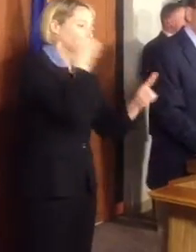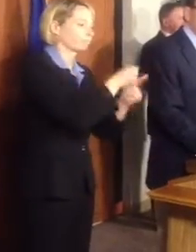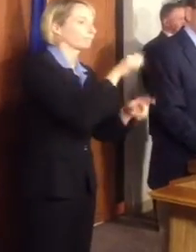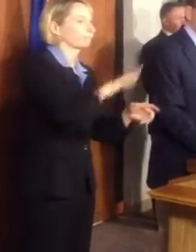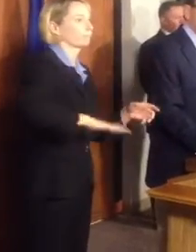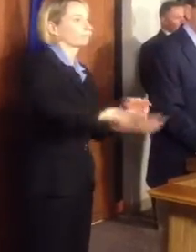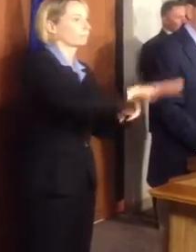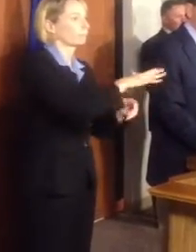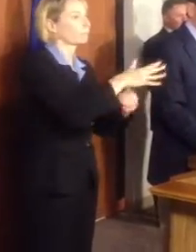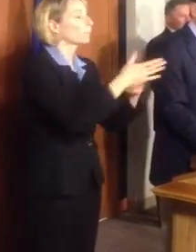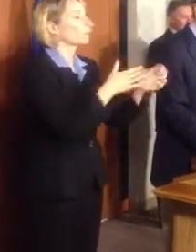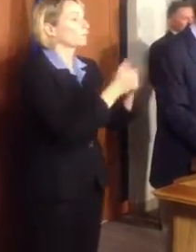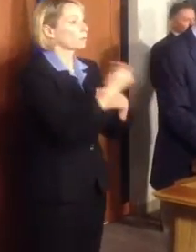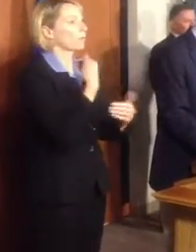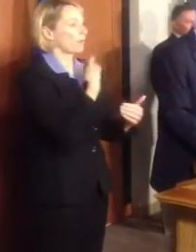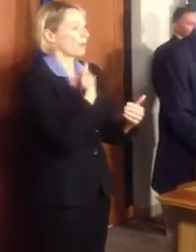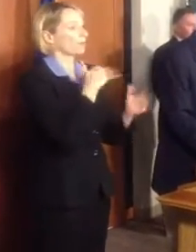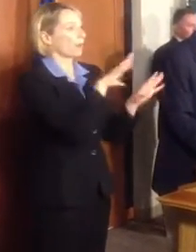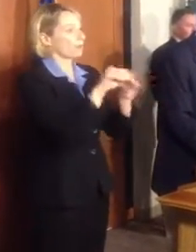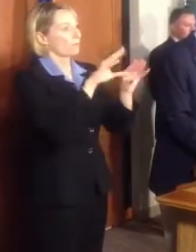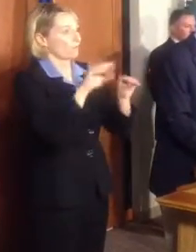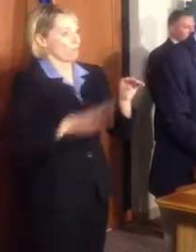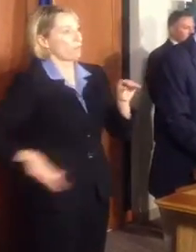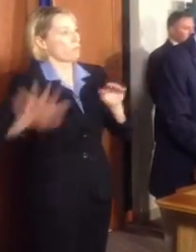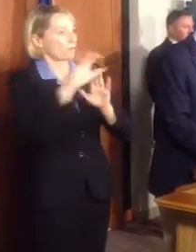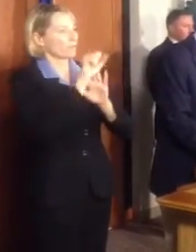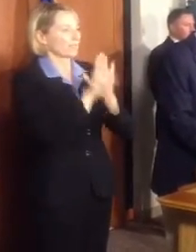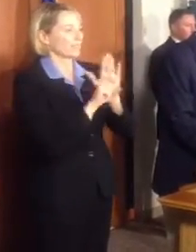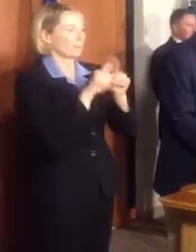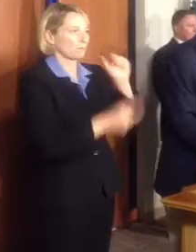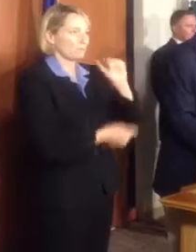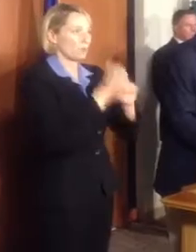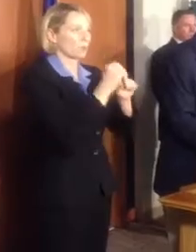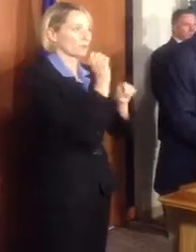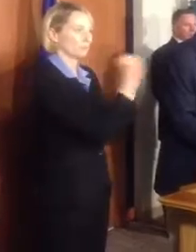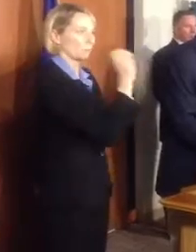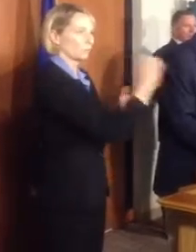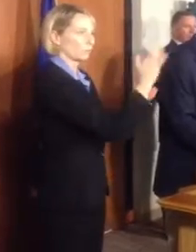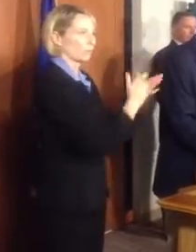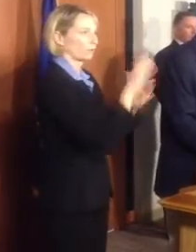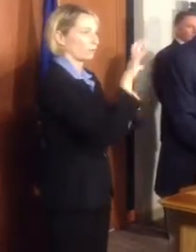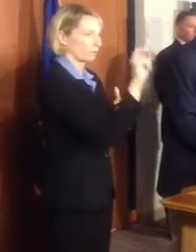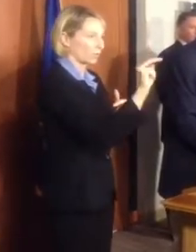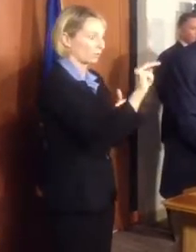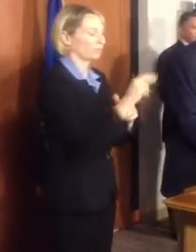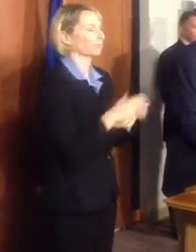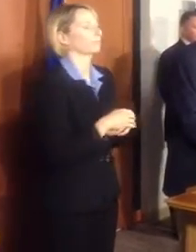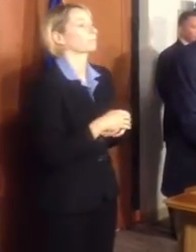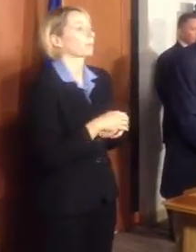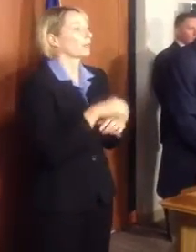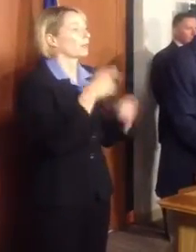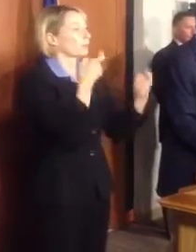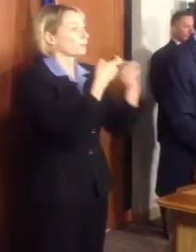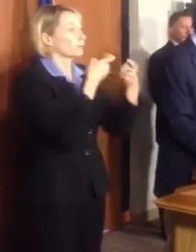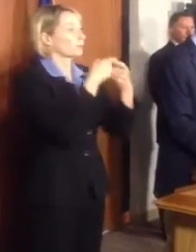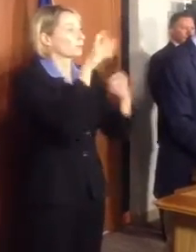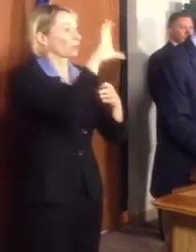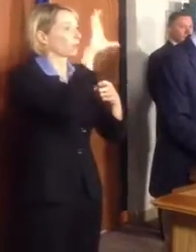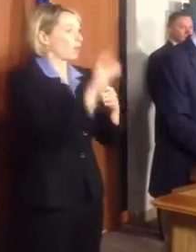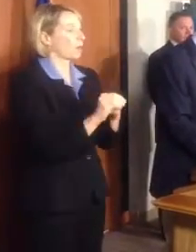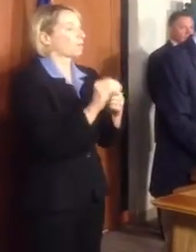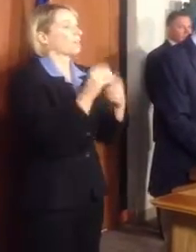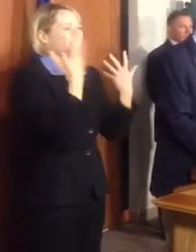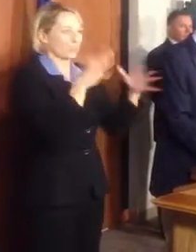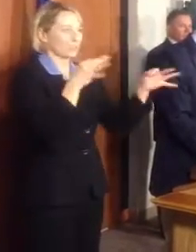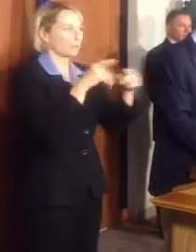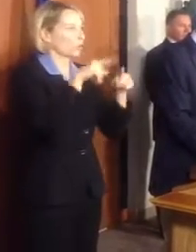although we have outages throughout the state. As the utility companies have been making clear, they can't begin restoration